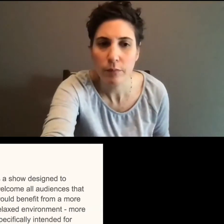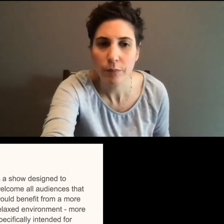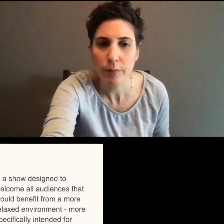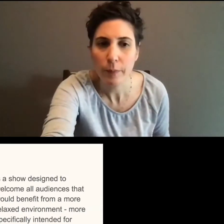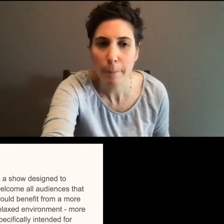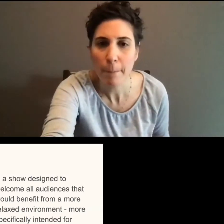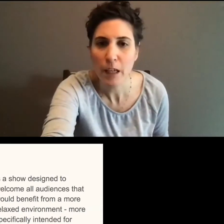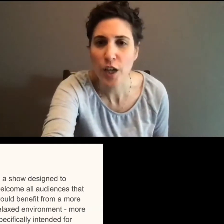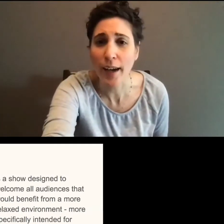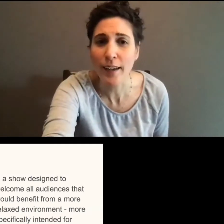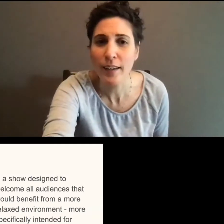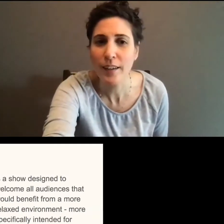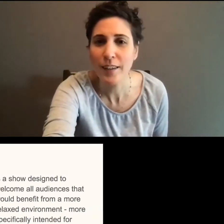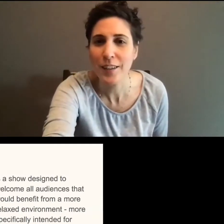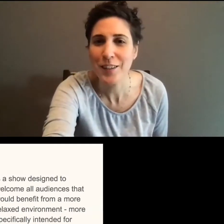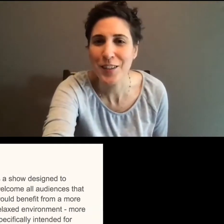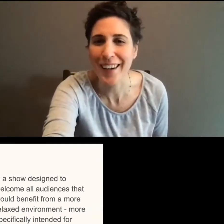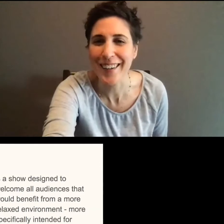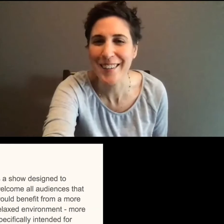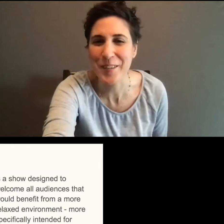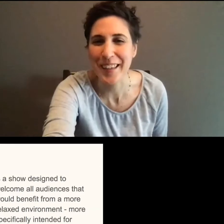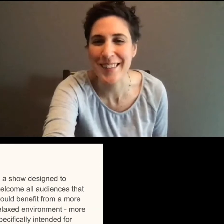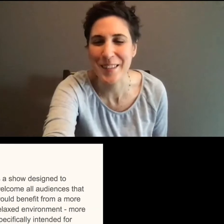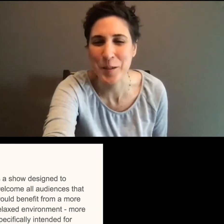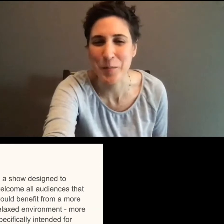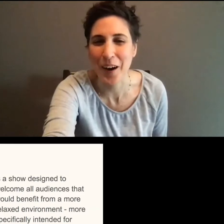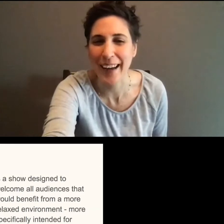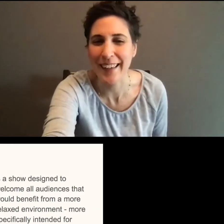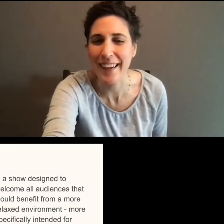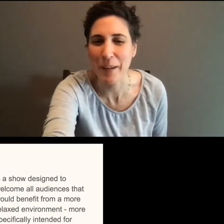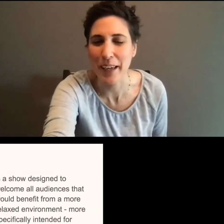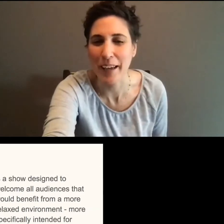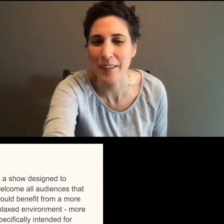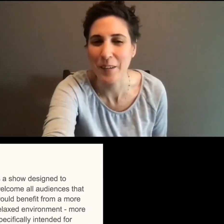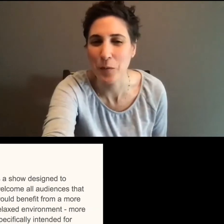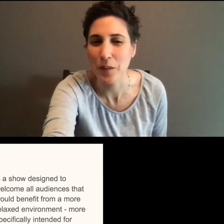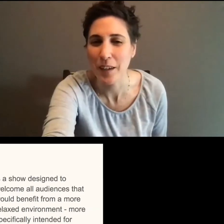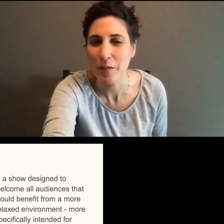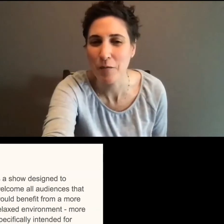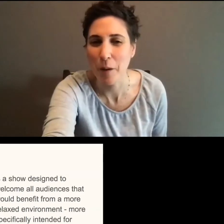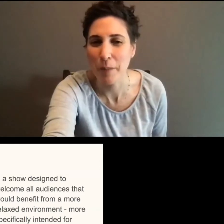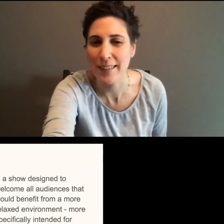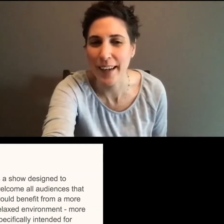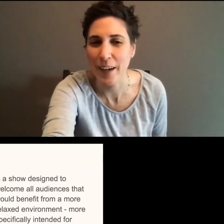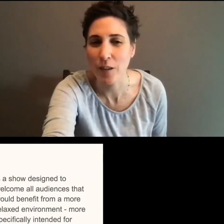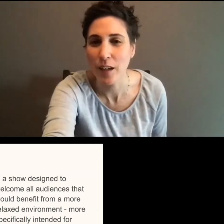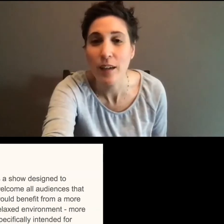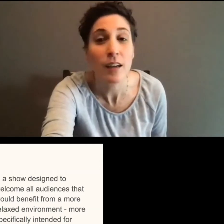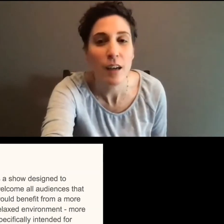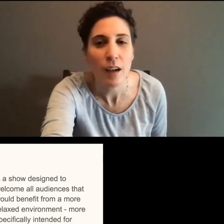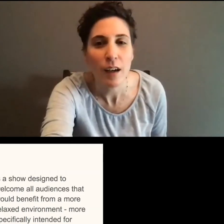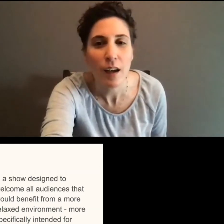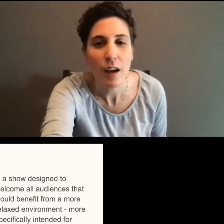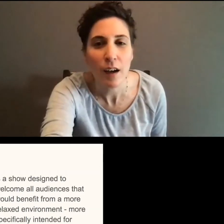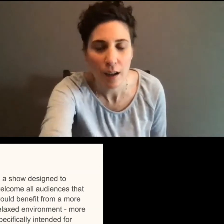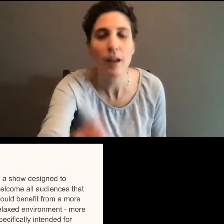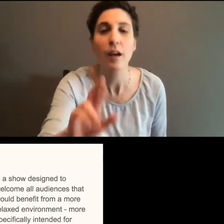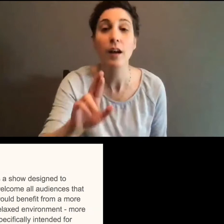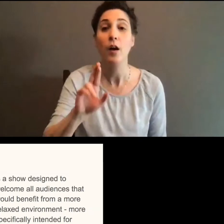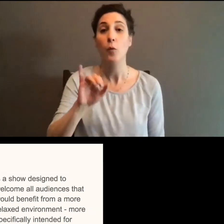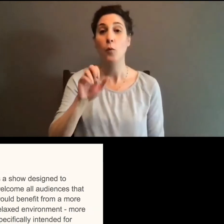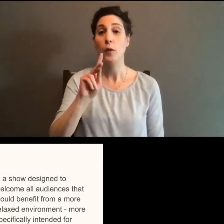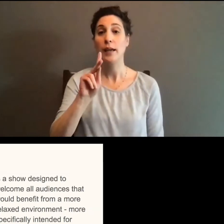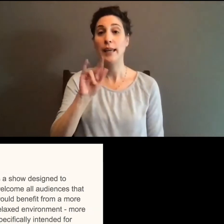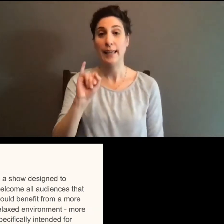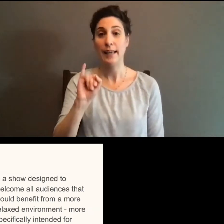works. Um, yeah, sorry. It's the interpreter. I need the name again. Uh, Ricky R I K